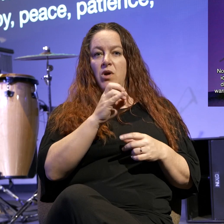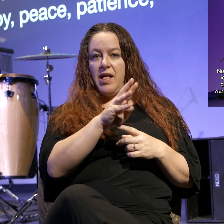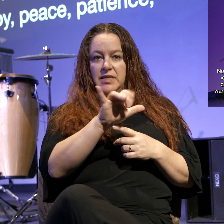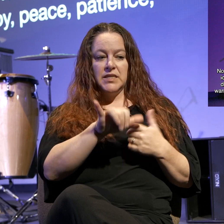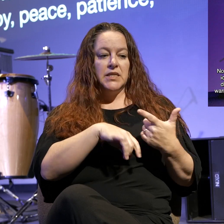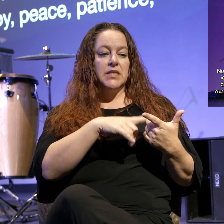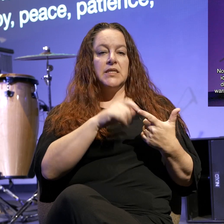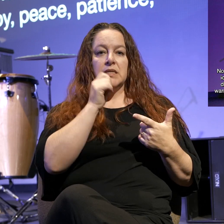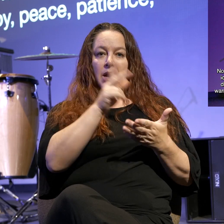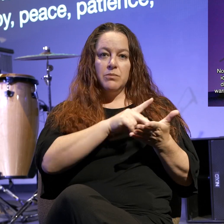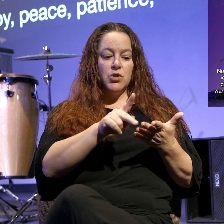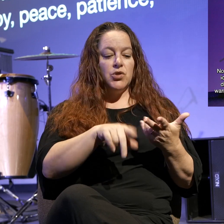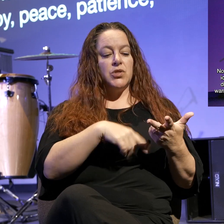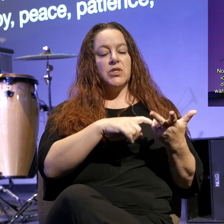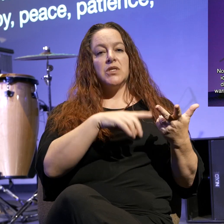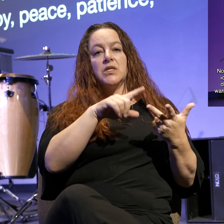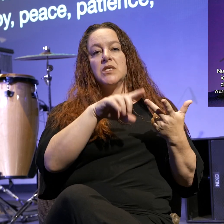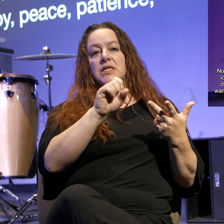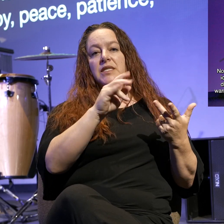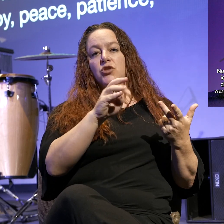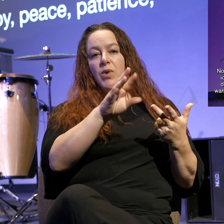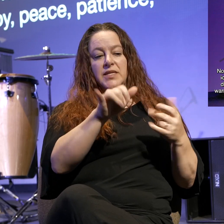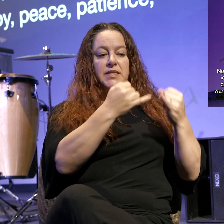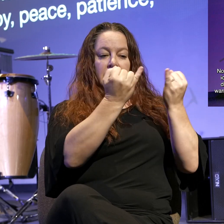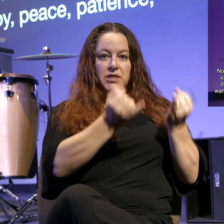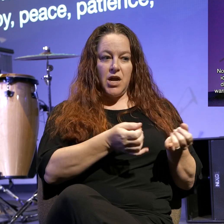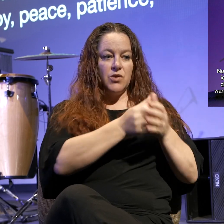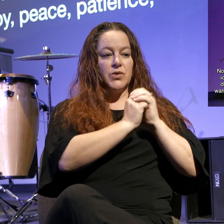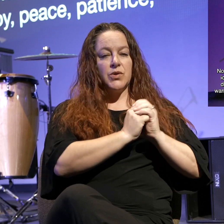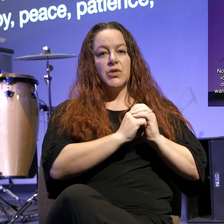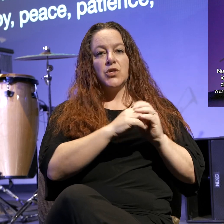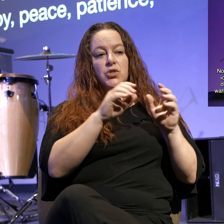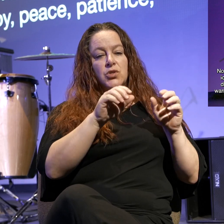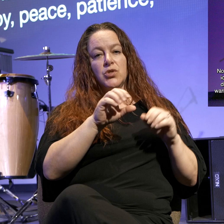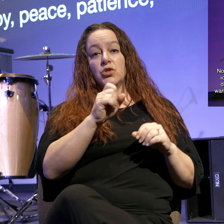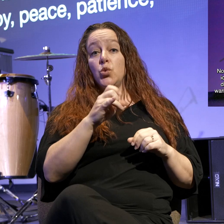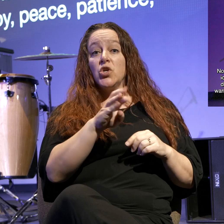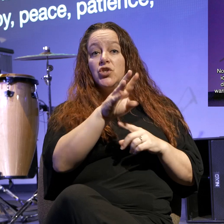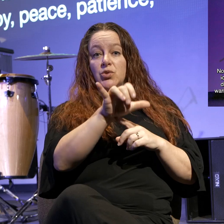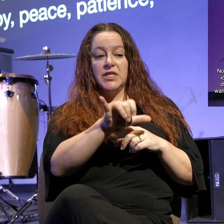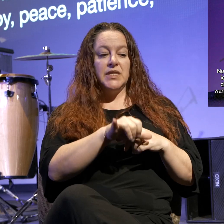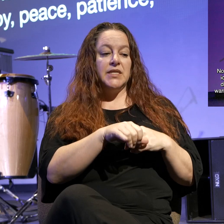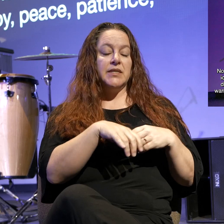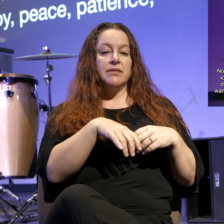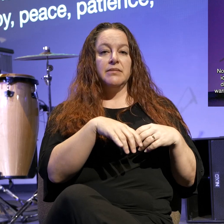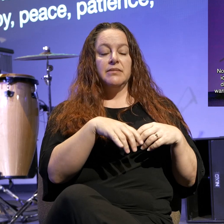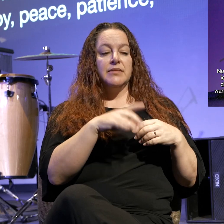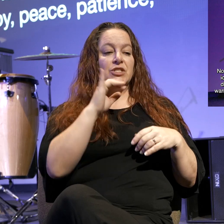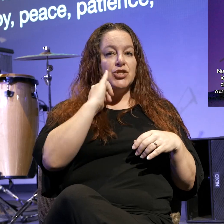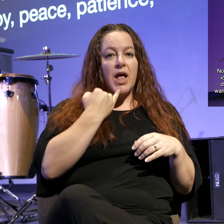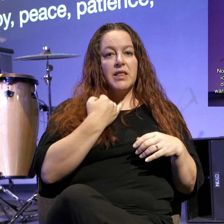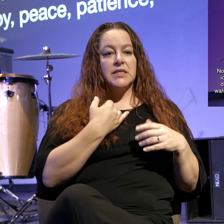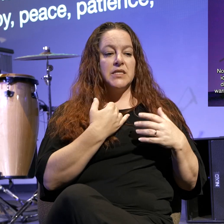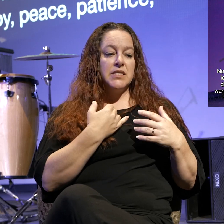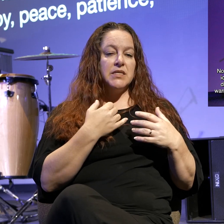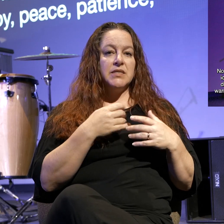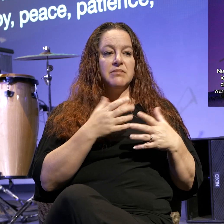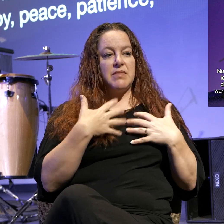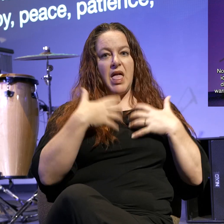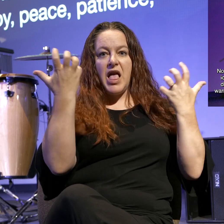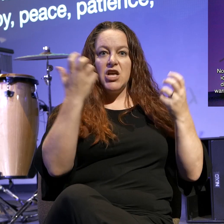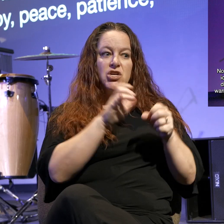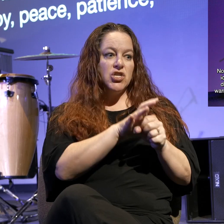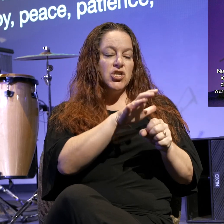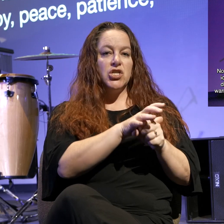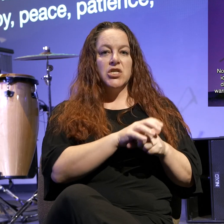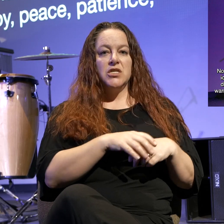impurity, sensuality, idolatry, sorcery, enmity, strife, jealousy, fits of anger,